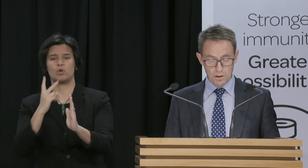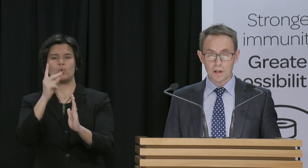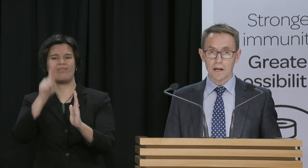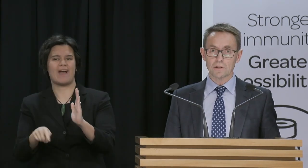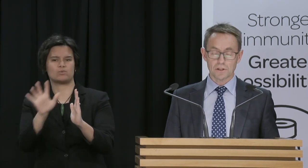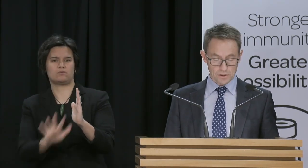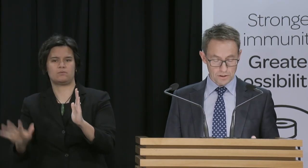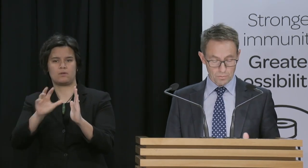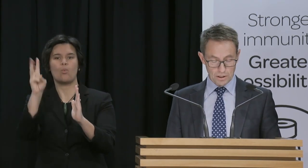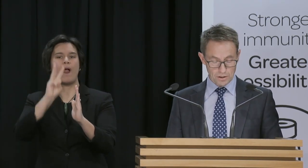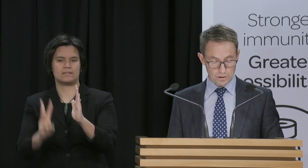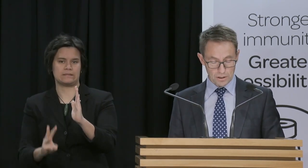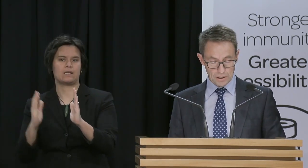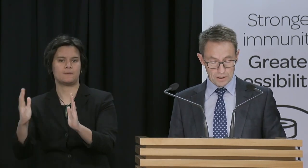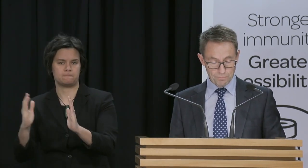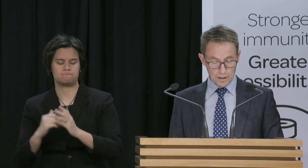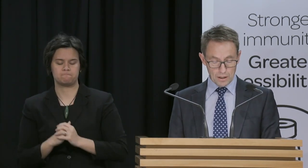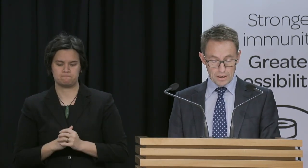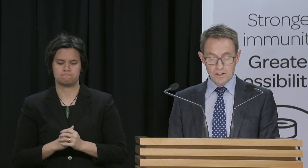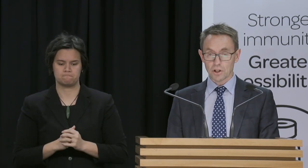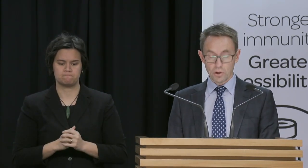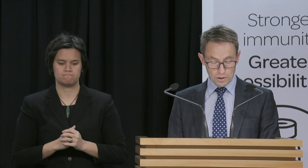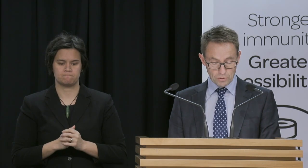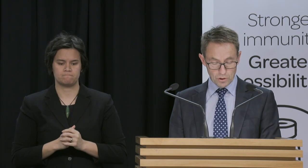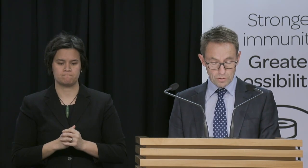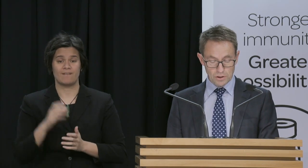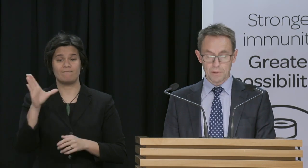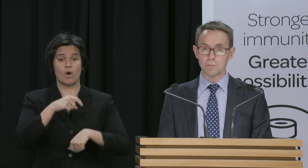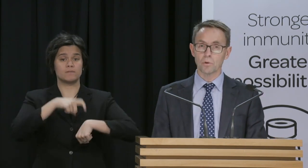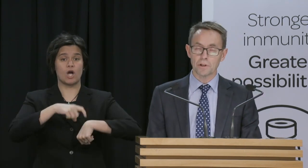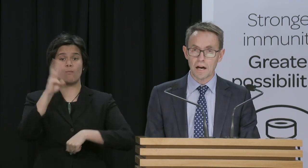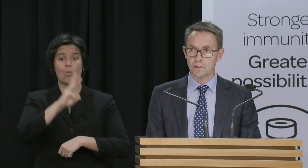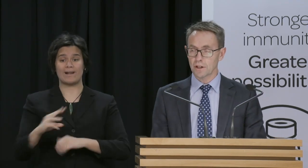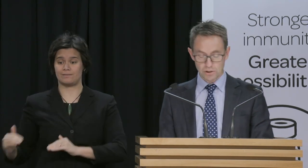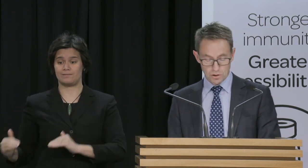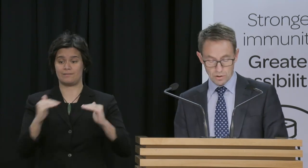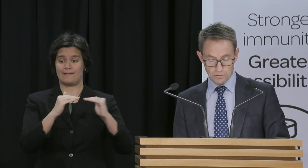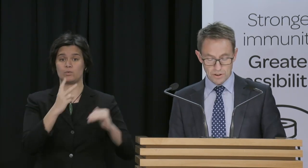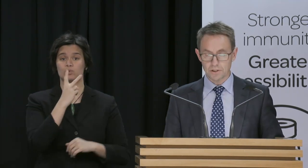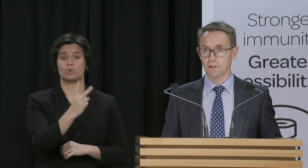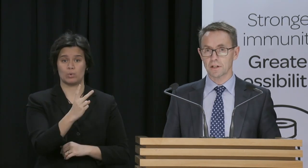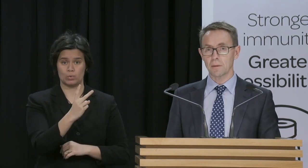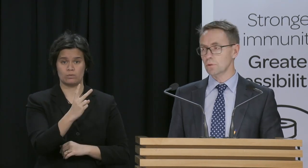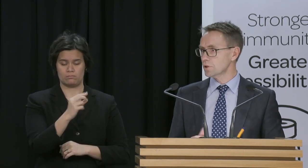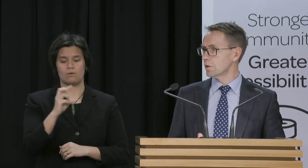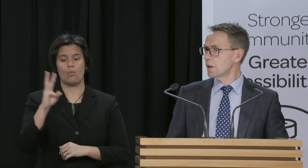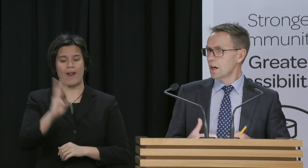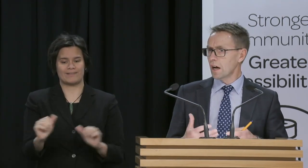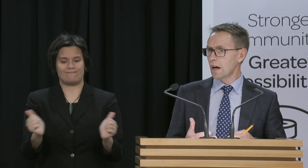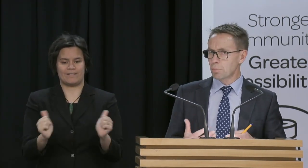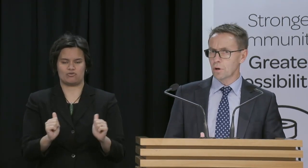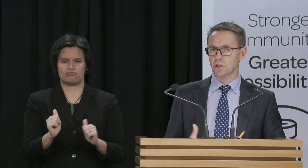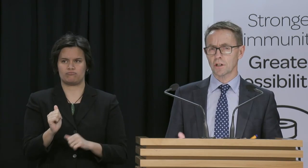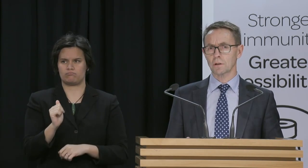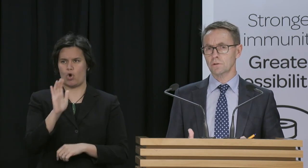region. And since Wellington entered alert level two, there's been more than 8,200 tests in the capital, so